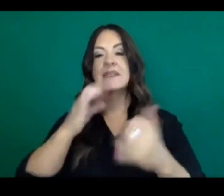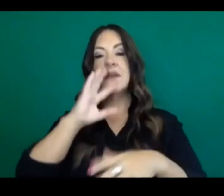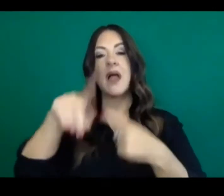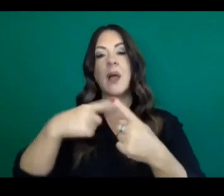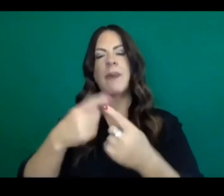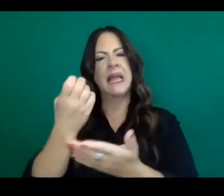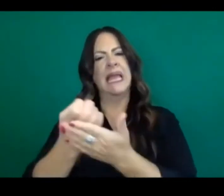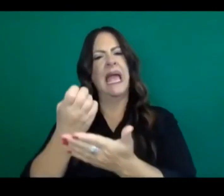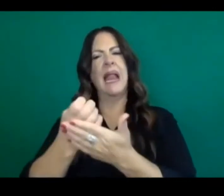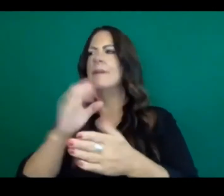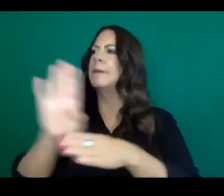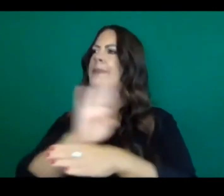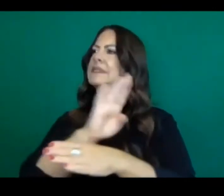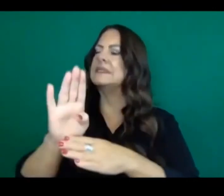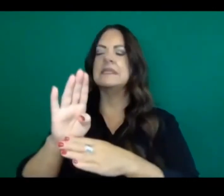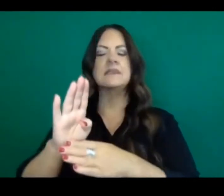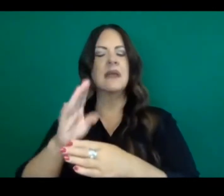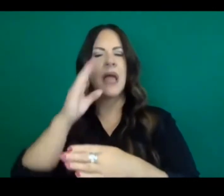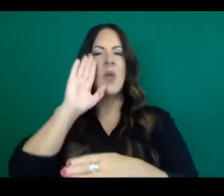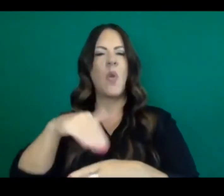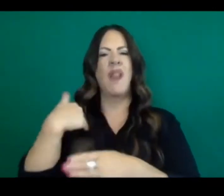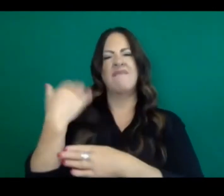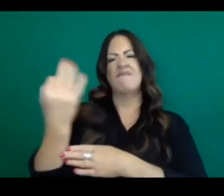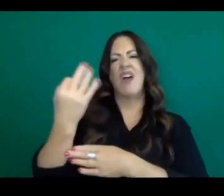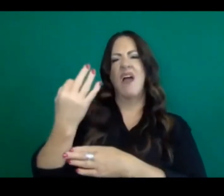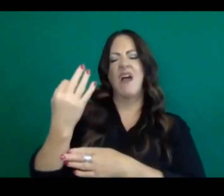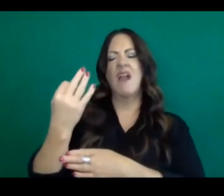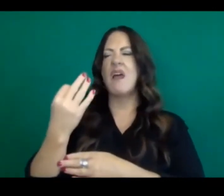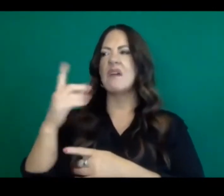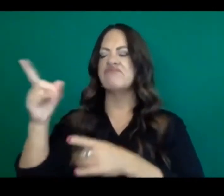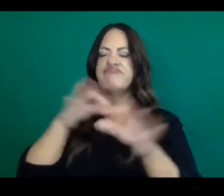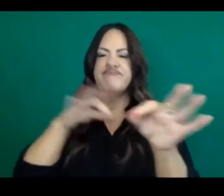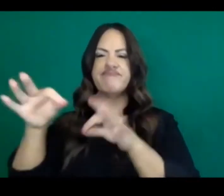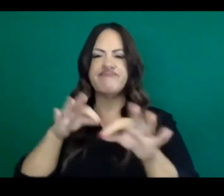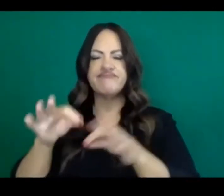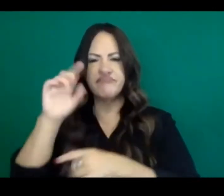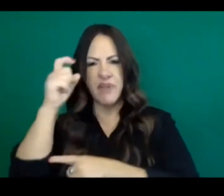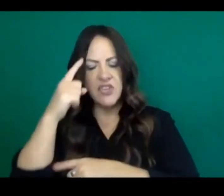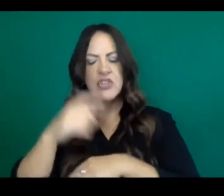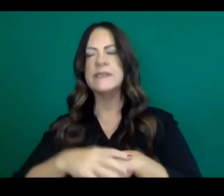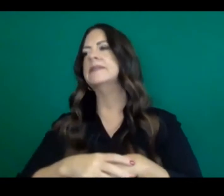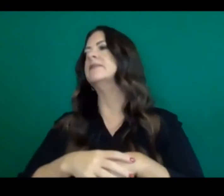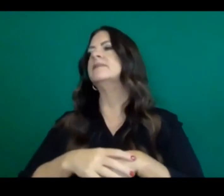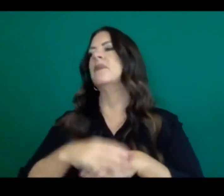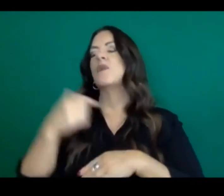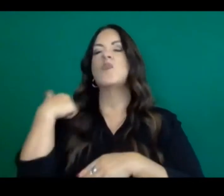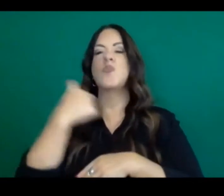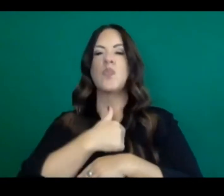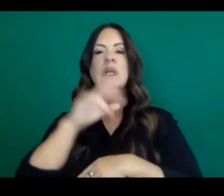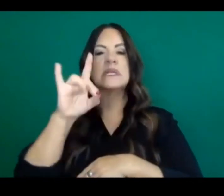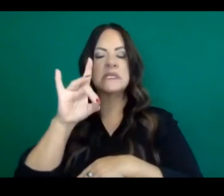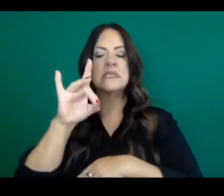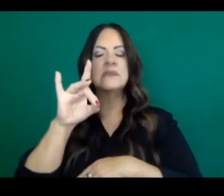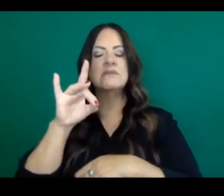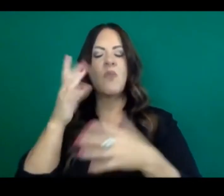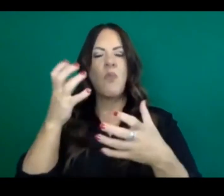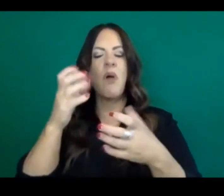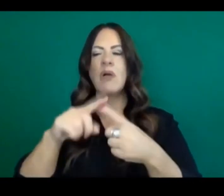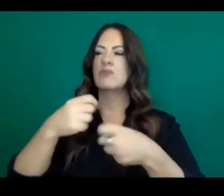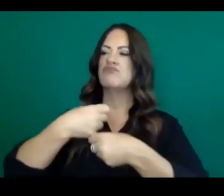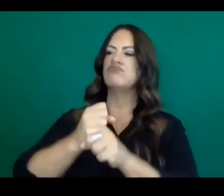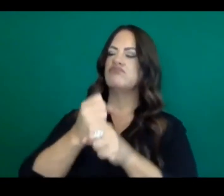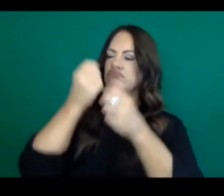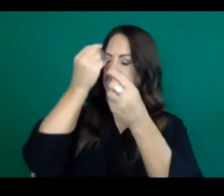know it was a lot to take in on Friday. I think in our view, we've created what should be a